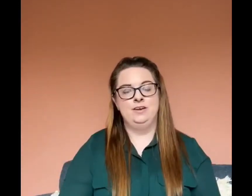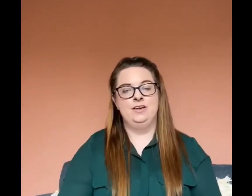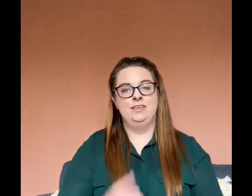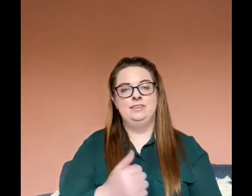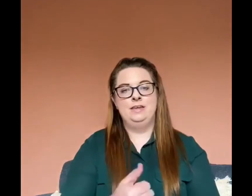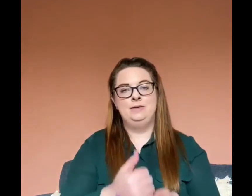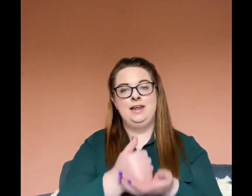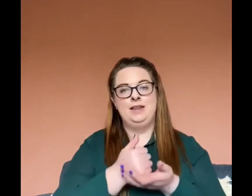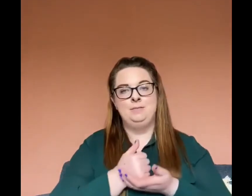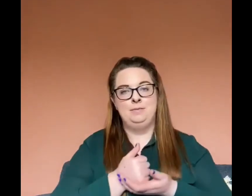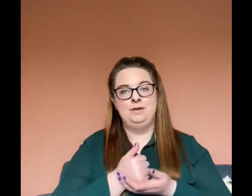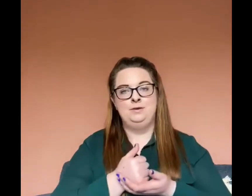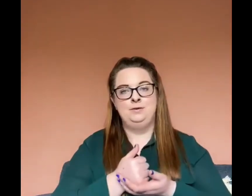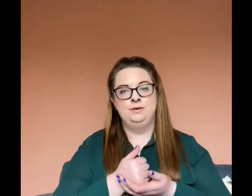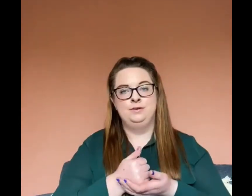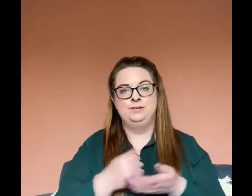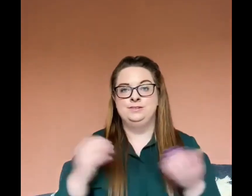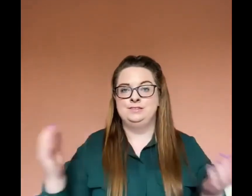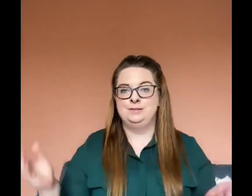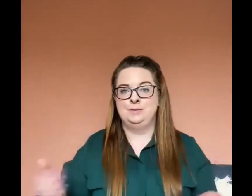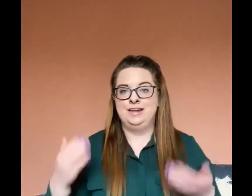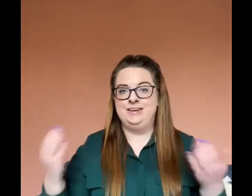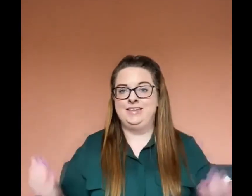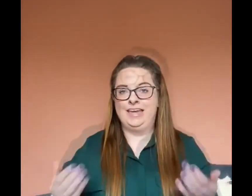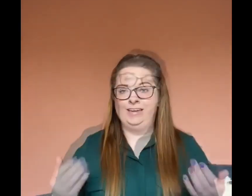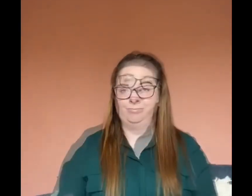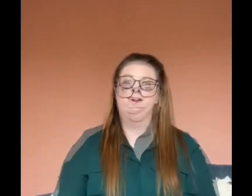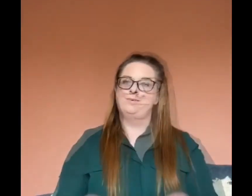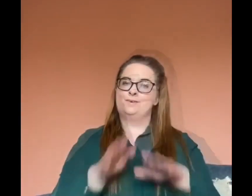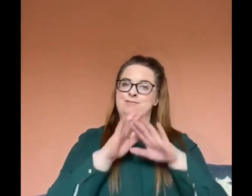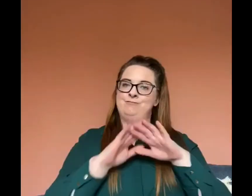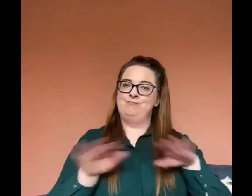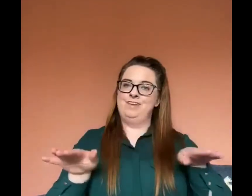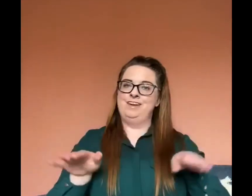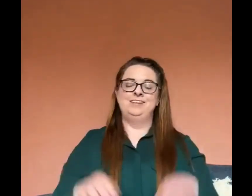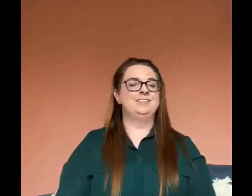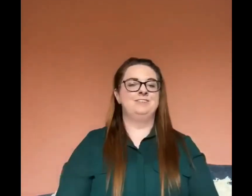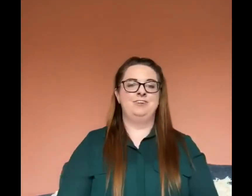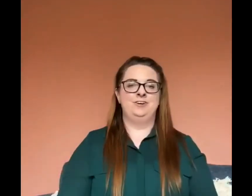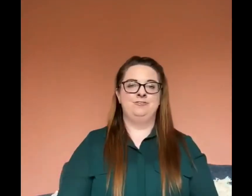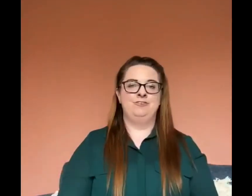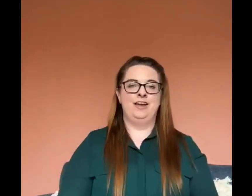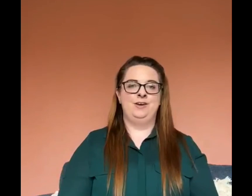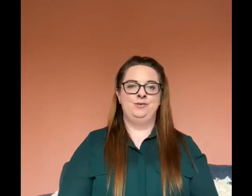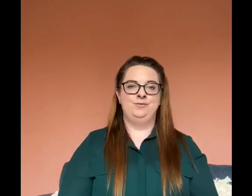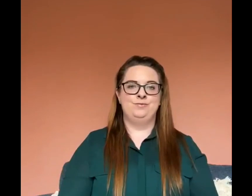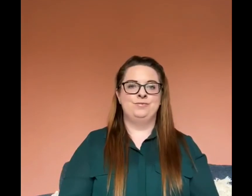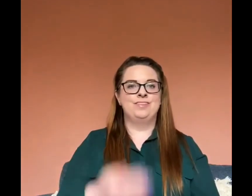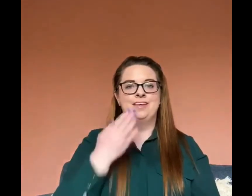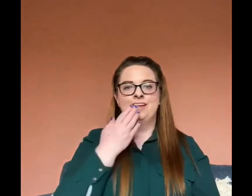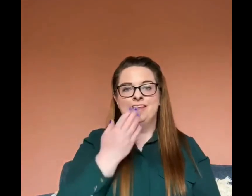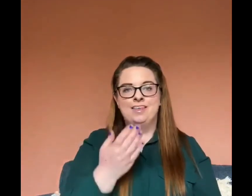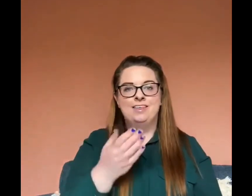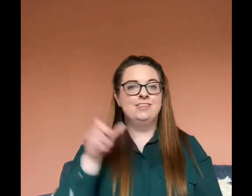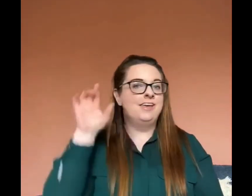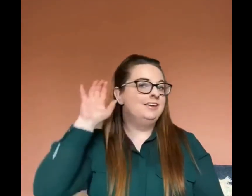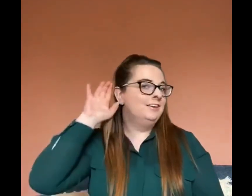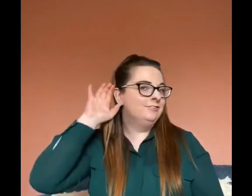They will help you to play the game. We've finished the video for now. Thank you for